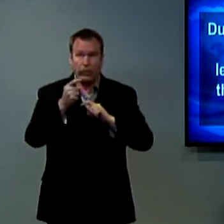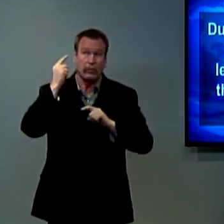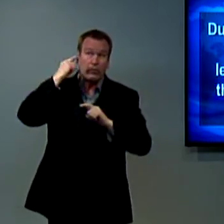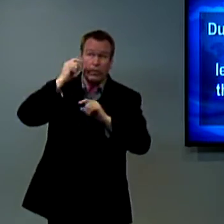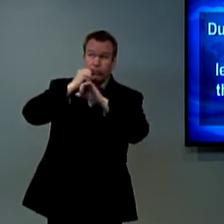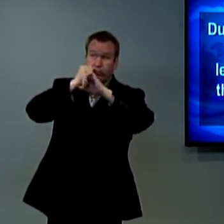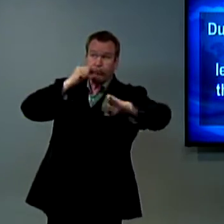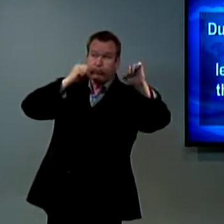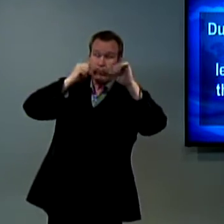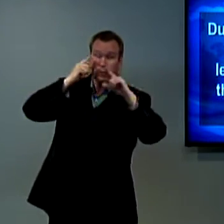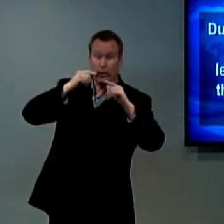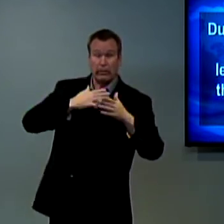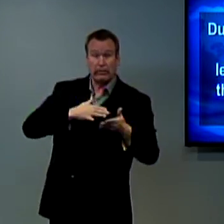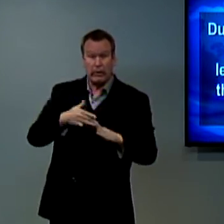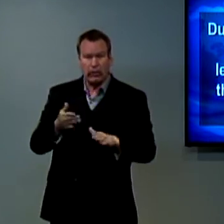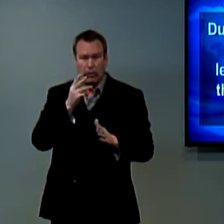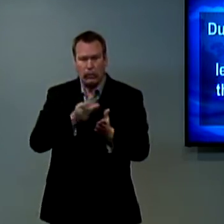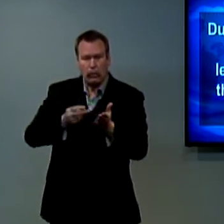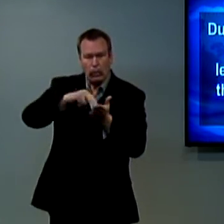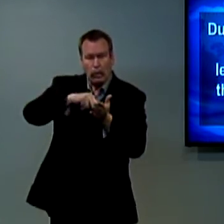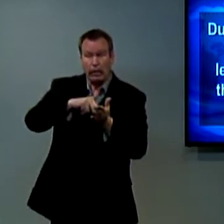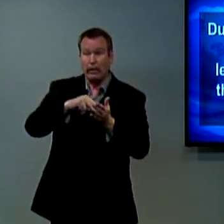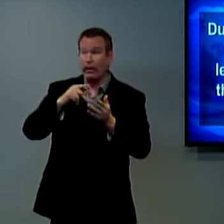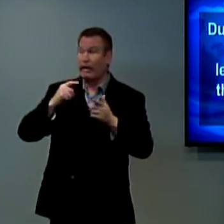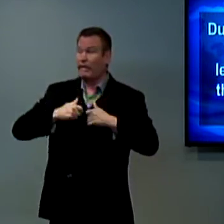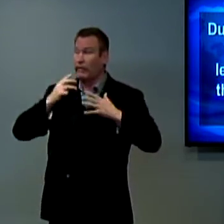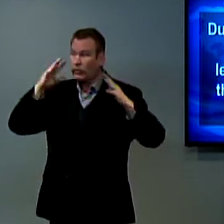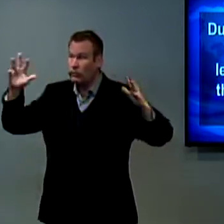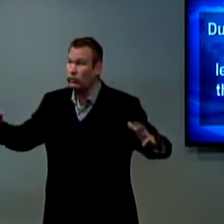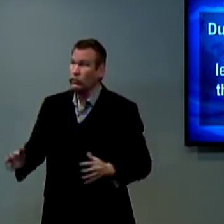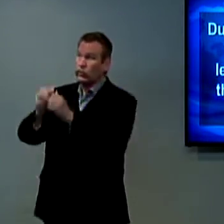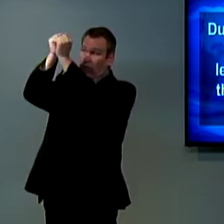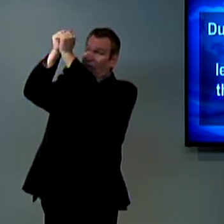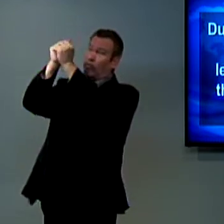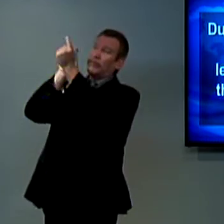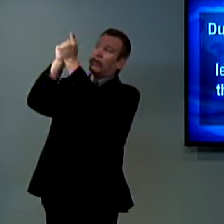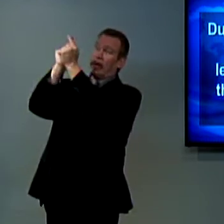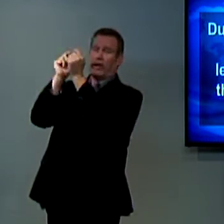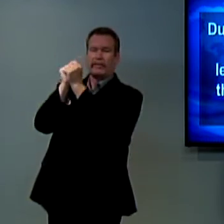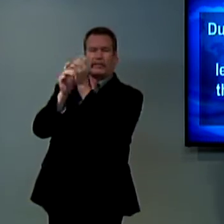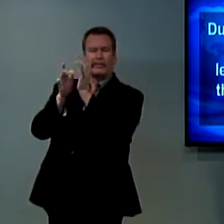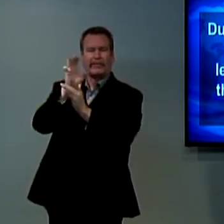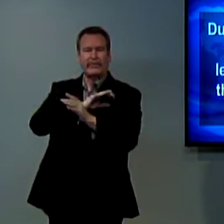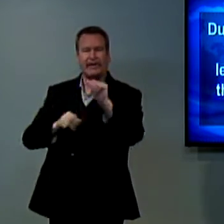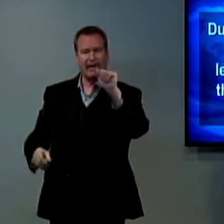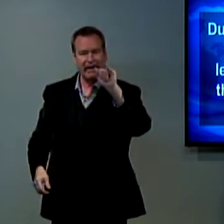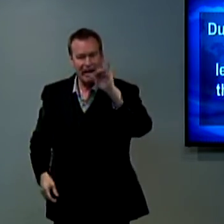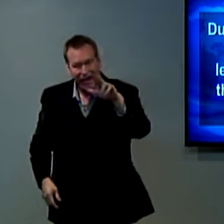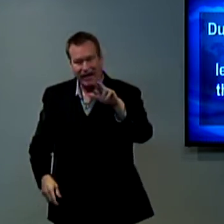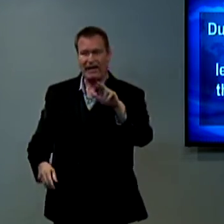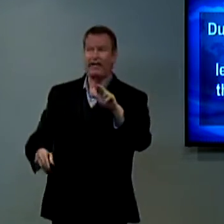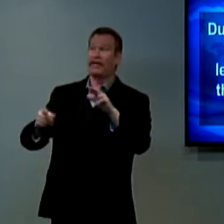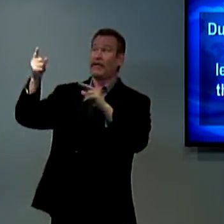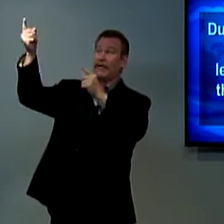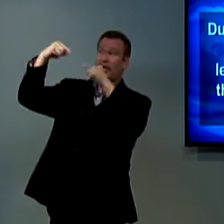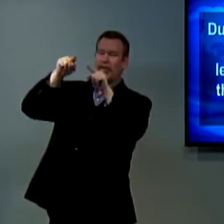Estological means there, because like it was talking about how the trumpet we raised and we will all be caught up together with Jesus Christ in the air.